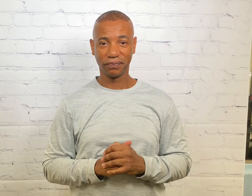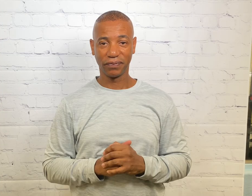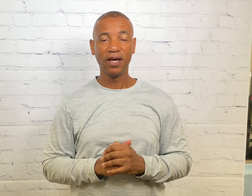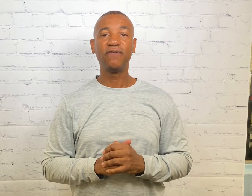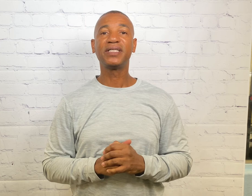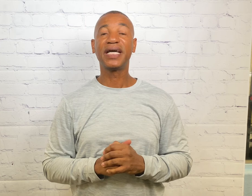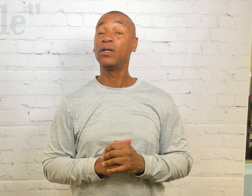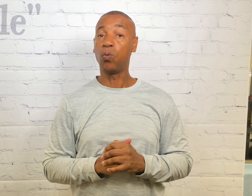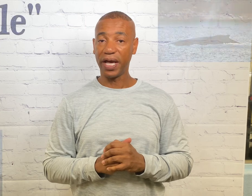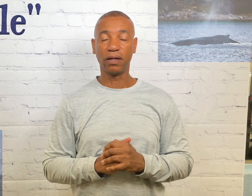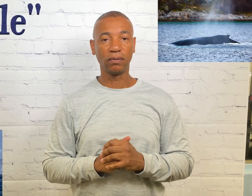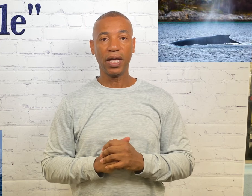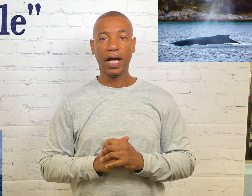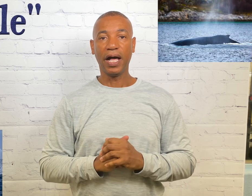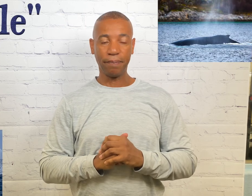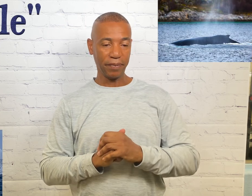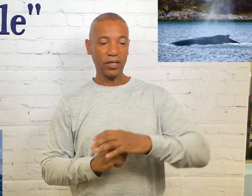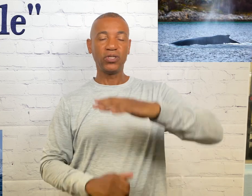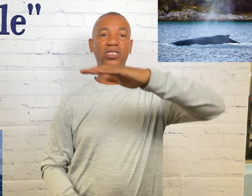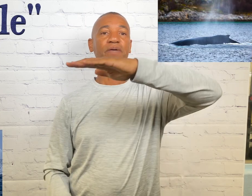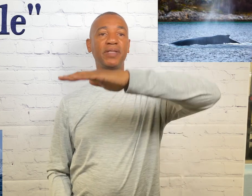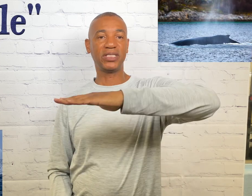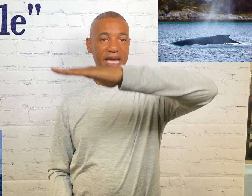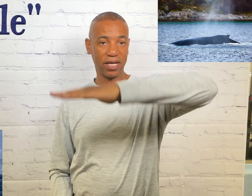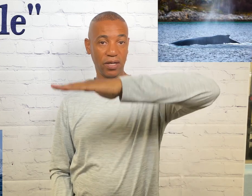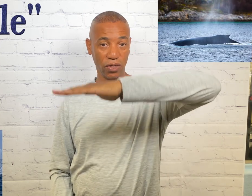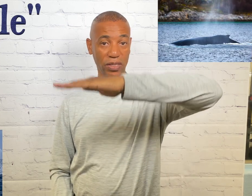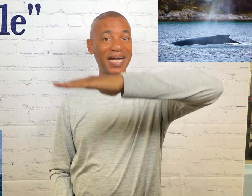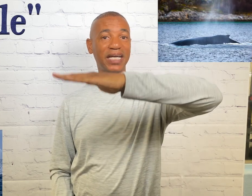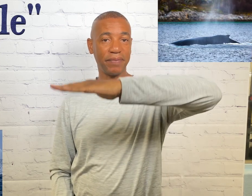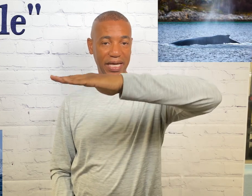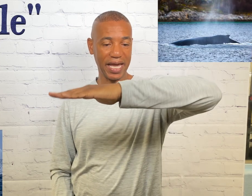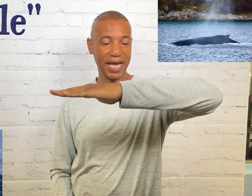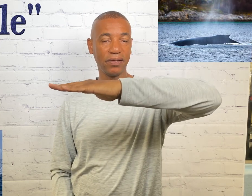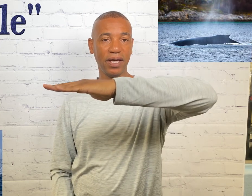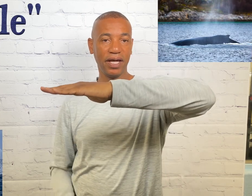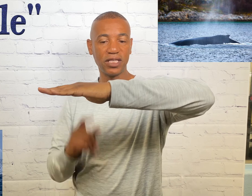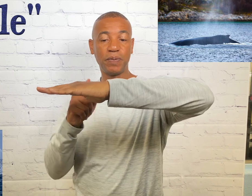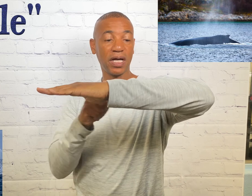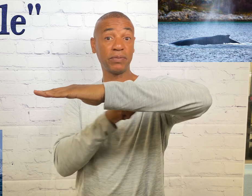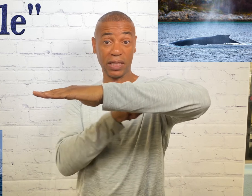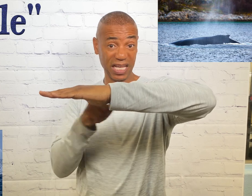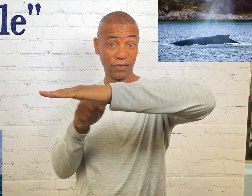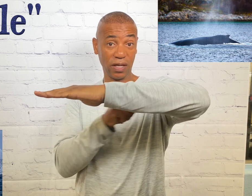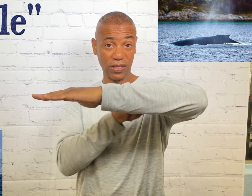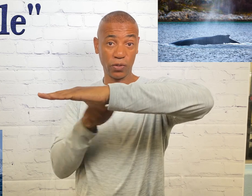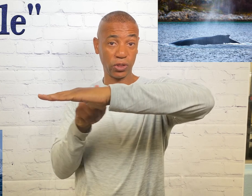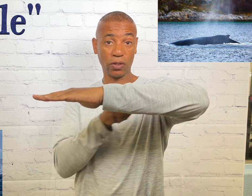For the sign whale you just simply take your non-dominant hand. And this becomes the level of the ocean or